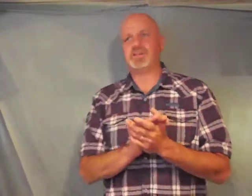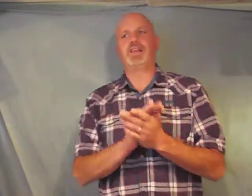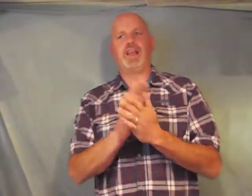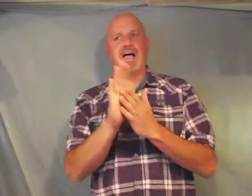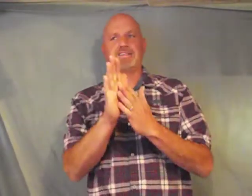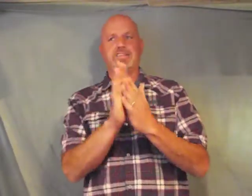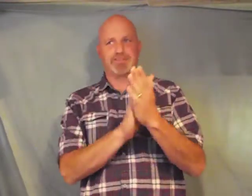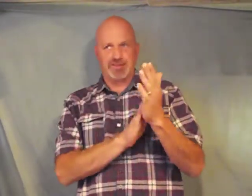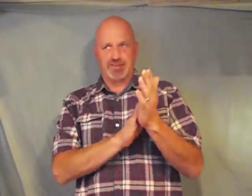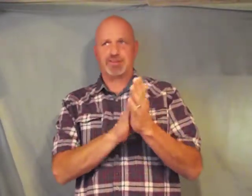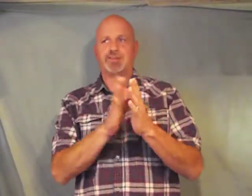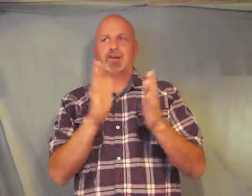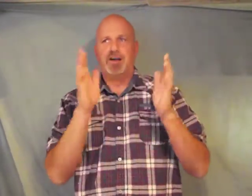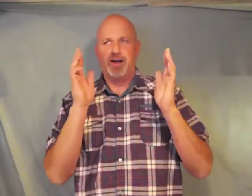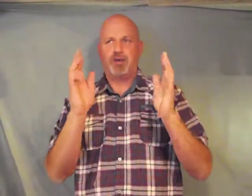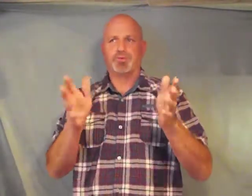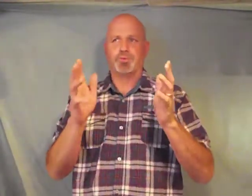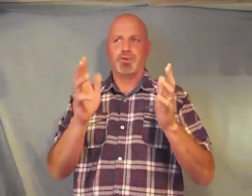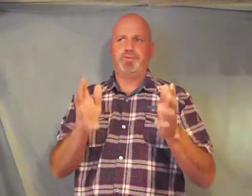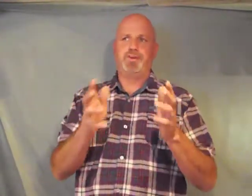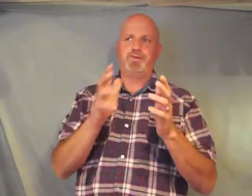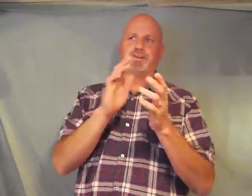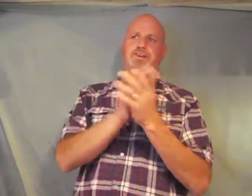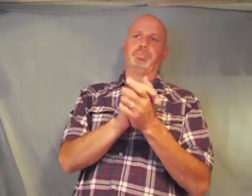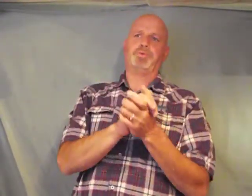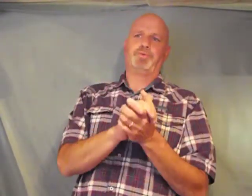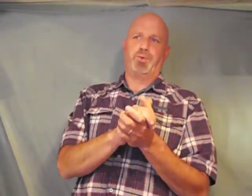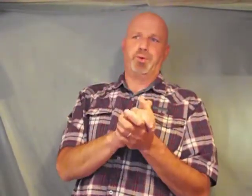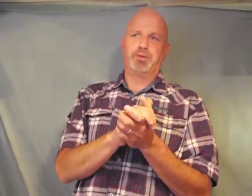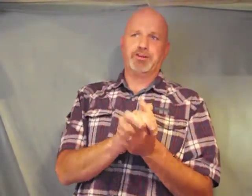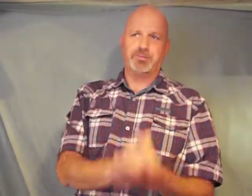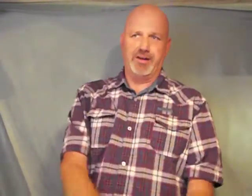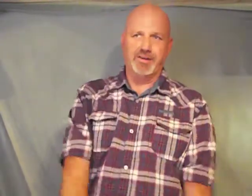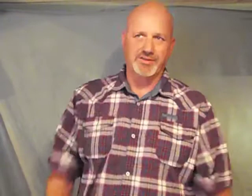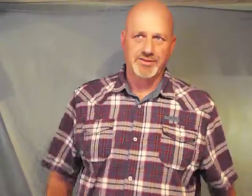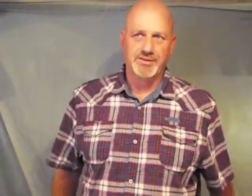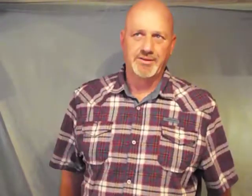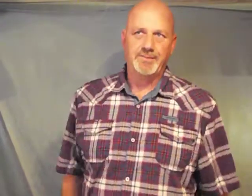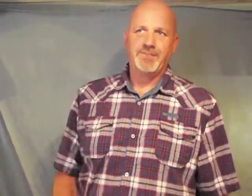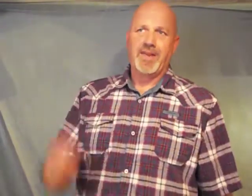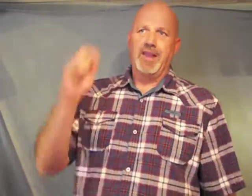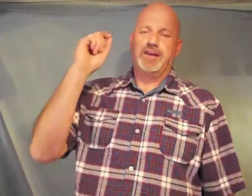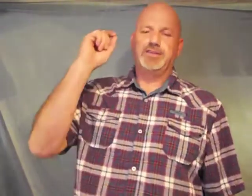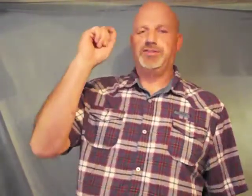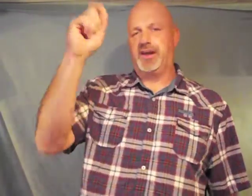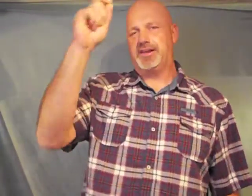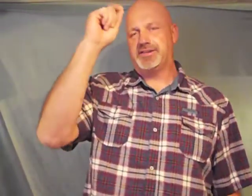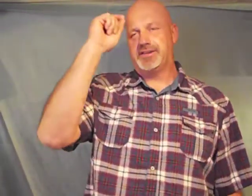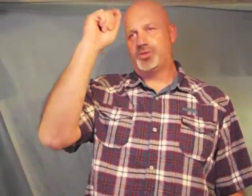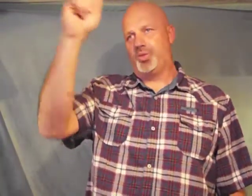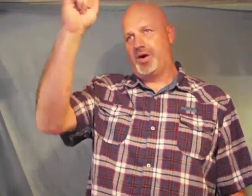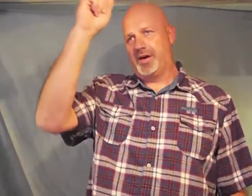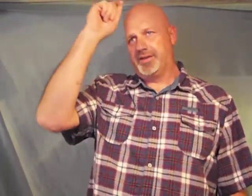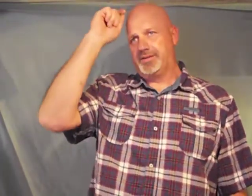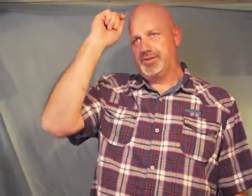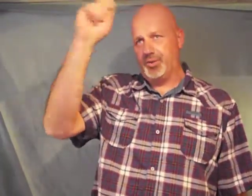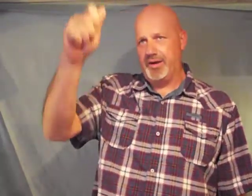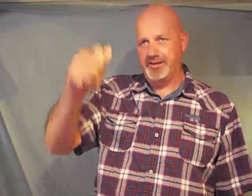licenses over refusing to perform these marriages Genesis 1 27